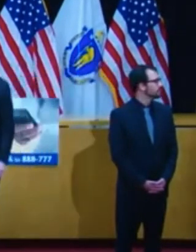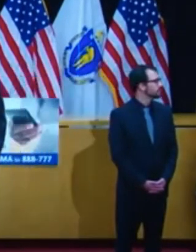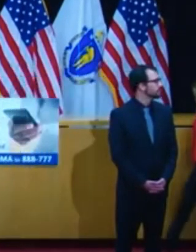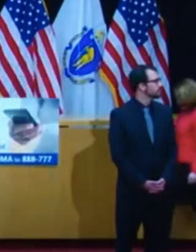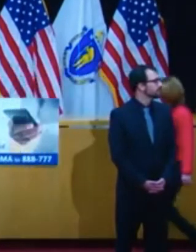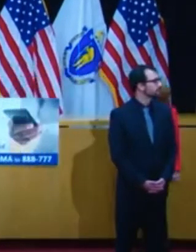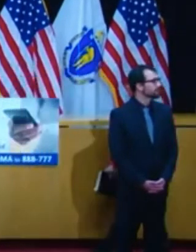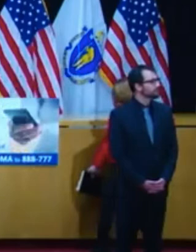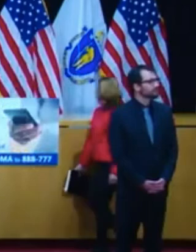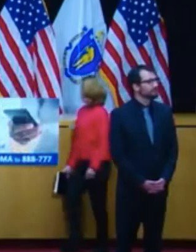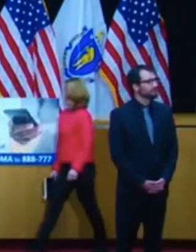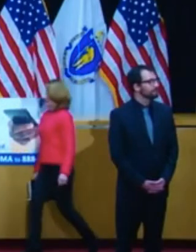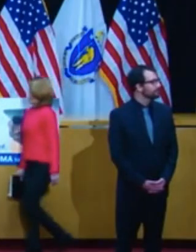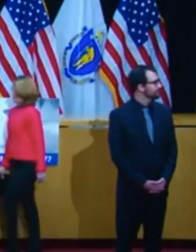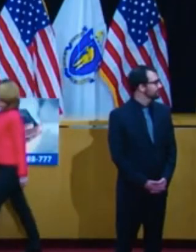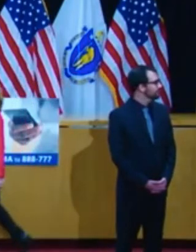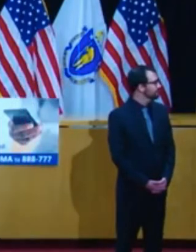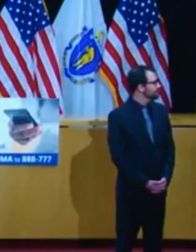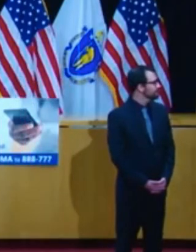California, Massachusetts.